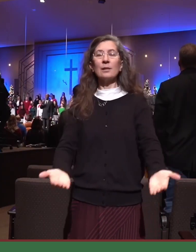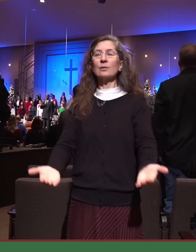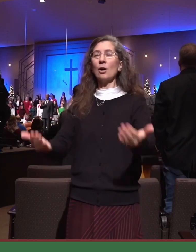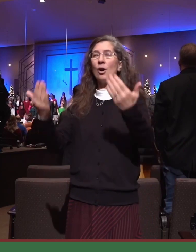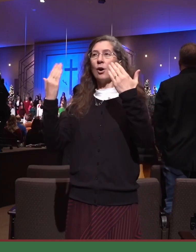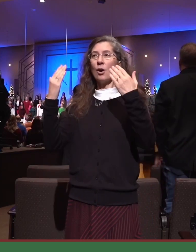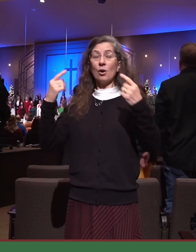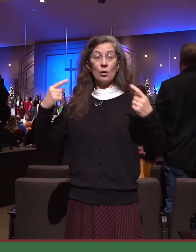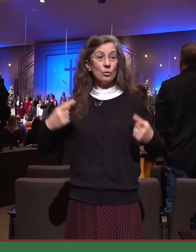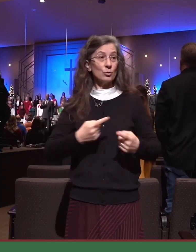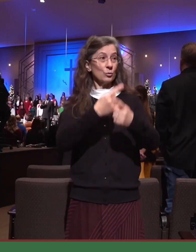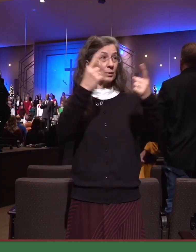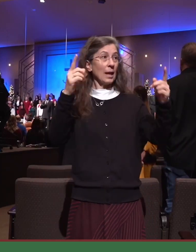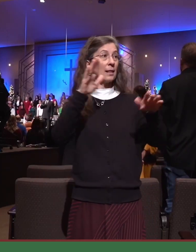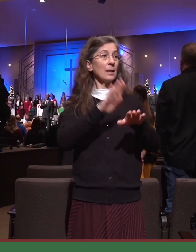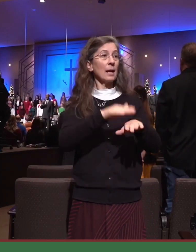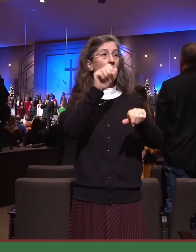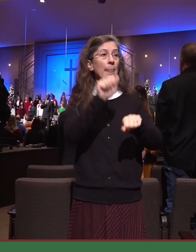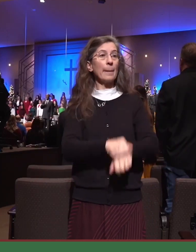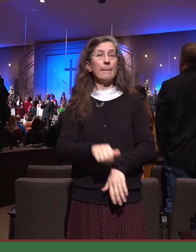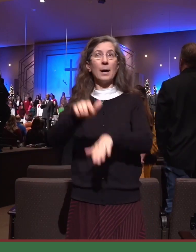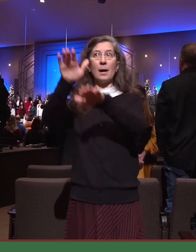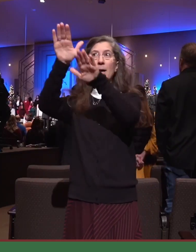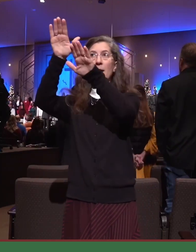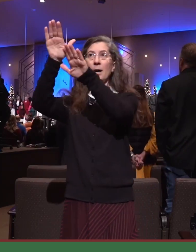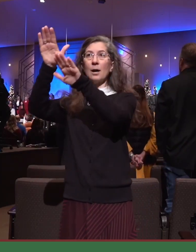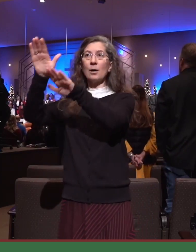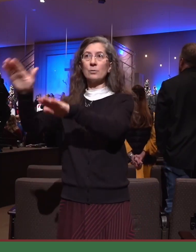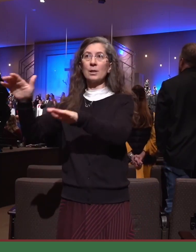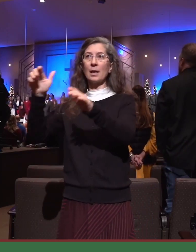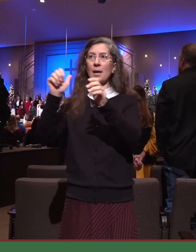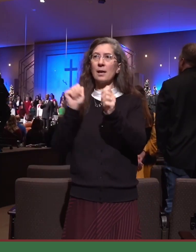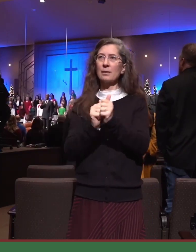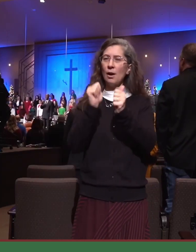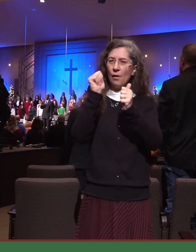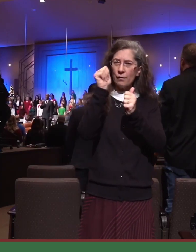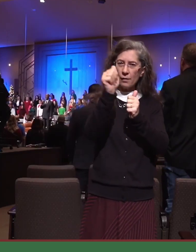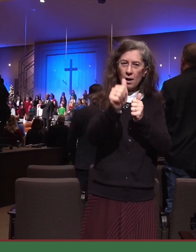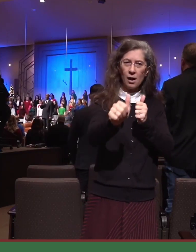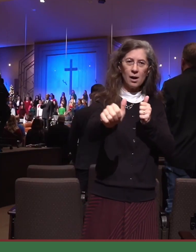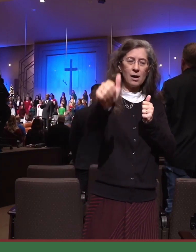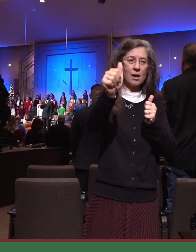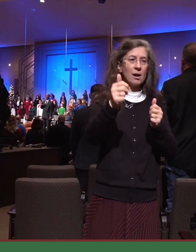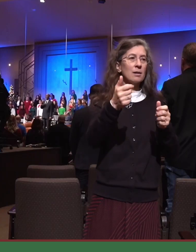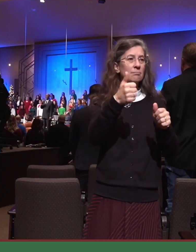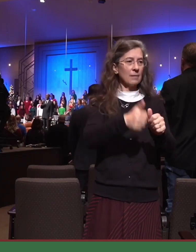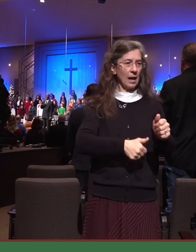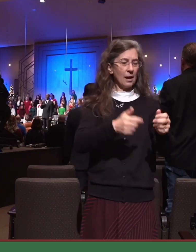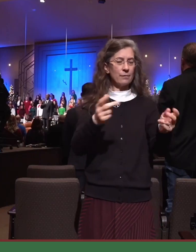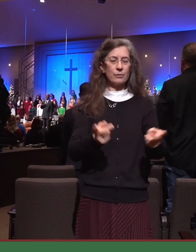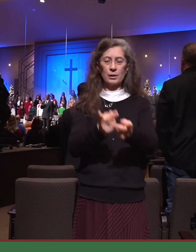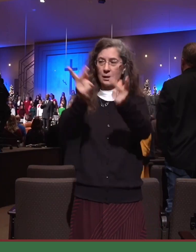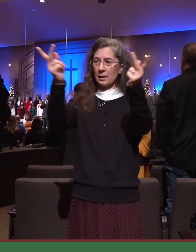Go, tell it on the mountain, over the hills and